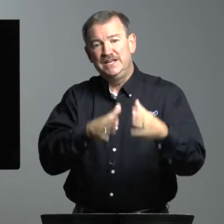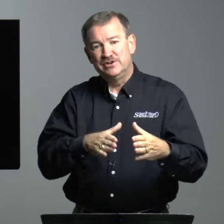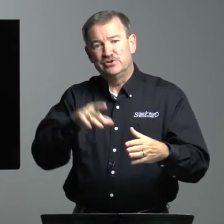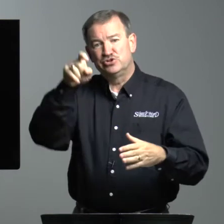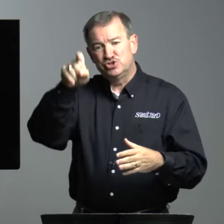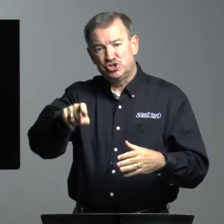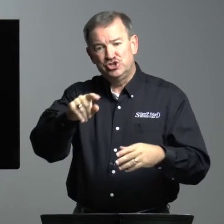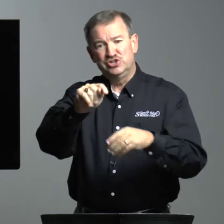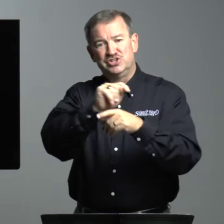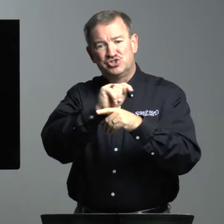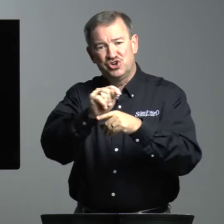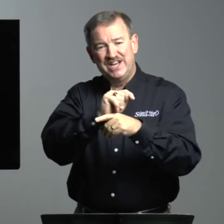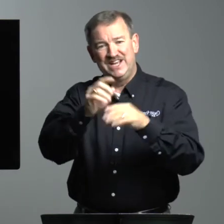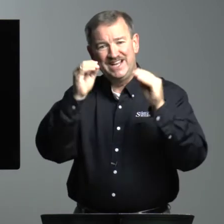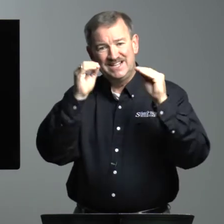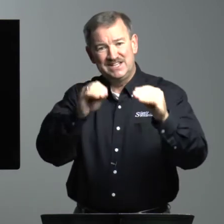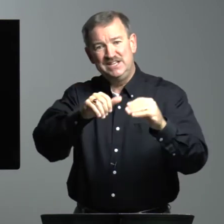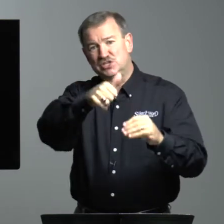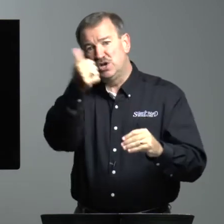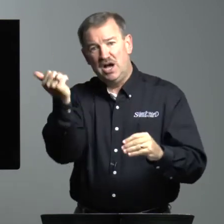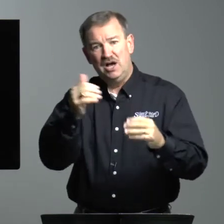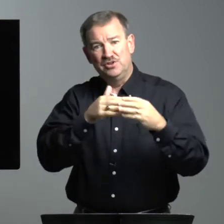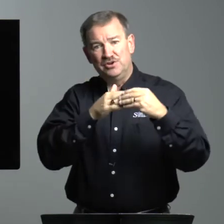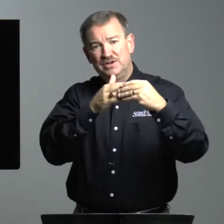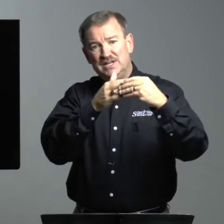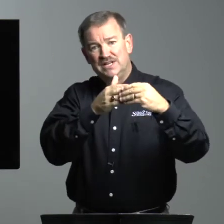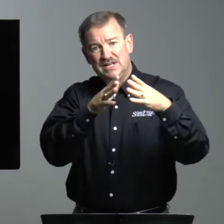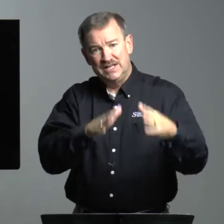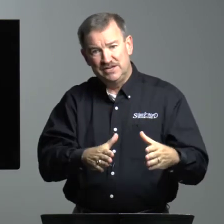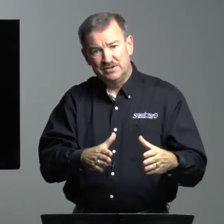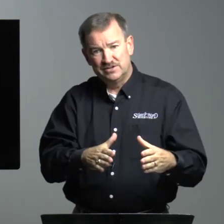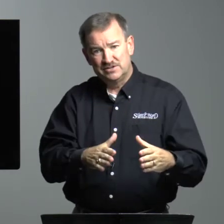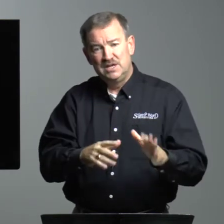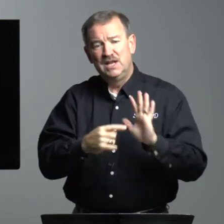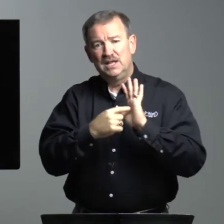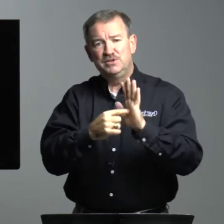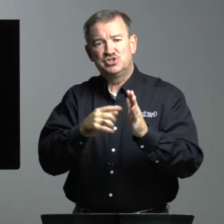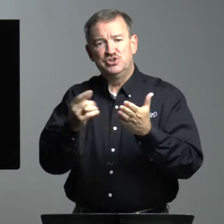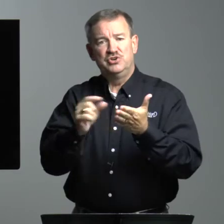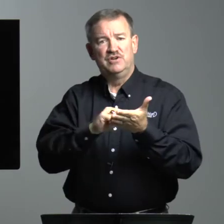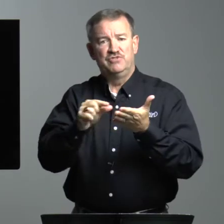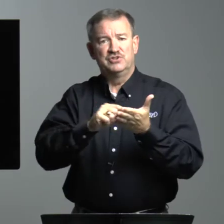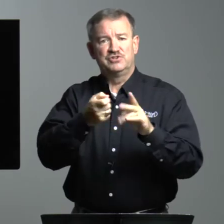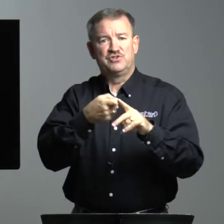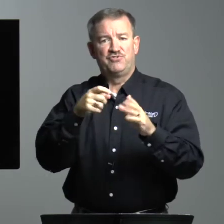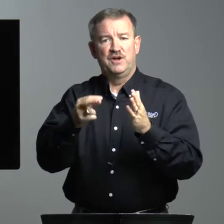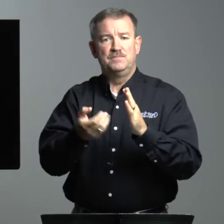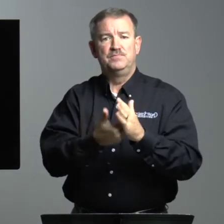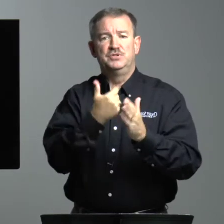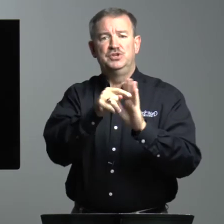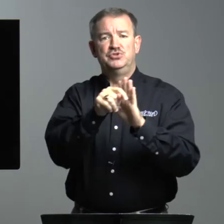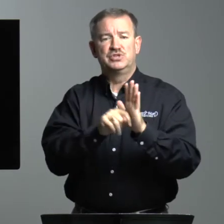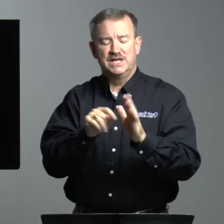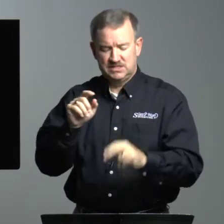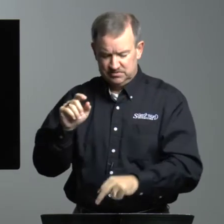Leaders should train and teach other leaders. Let me show you a verse from the New Testament